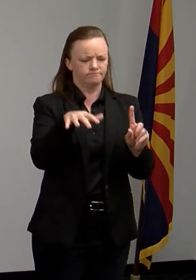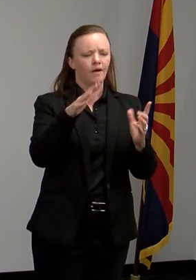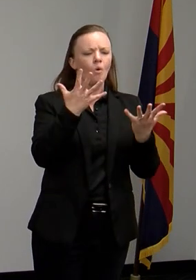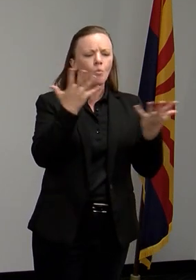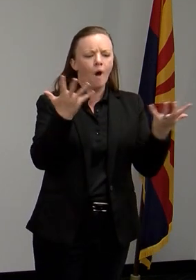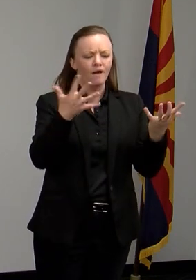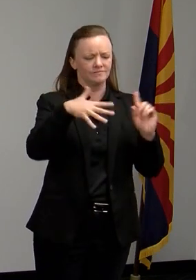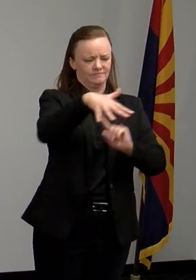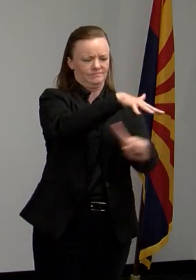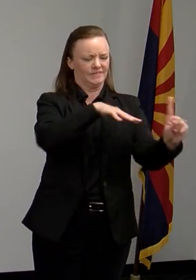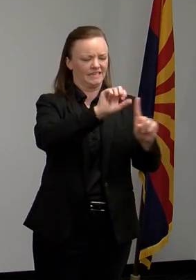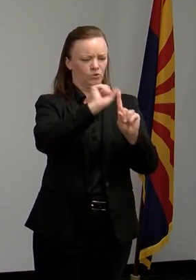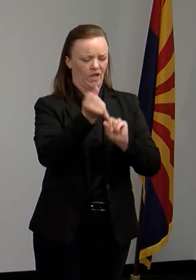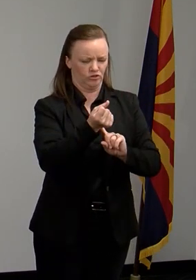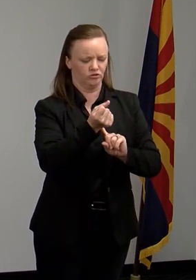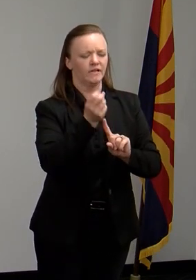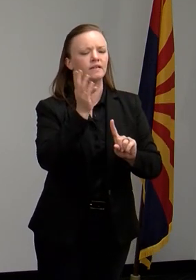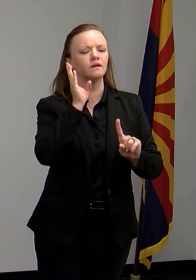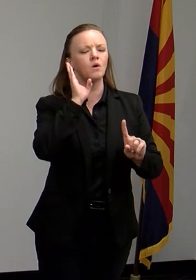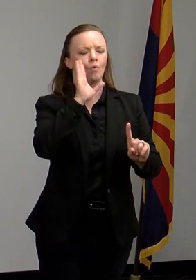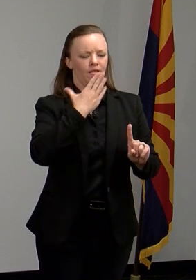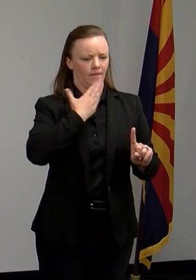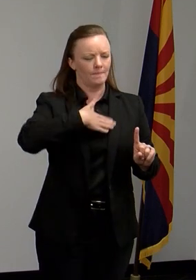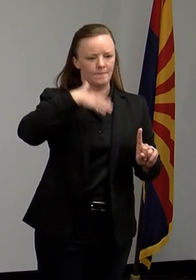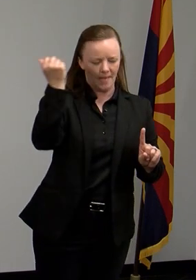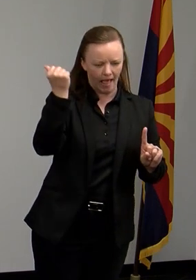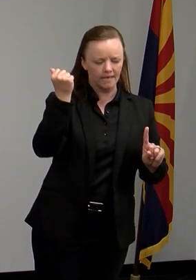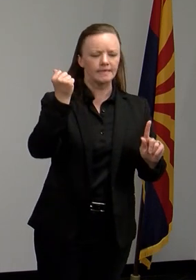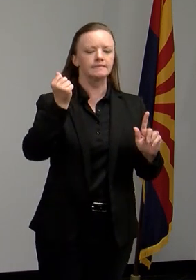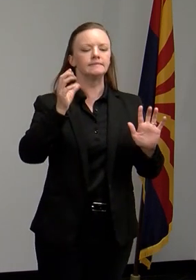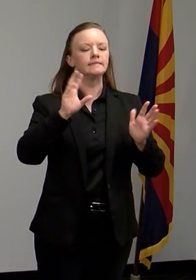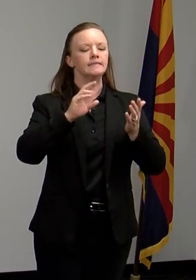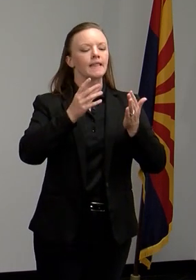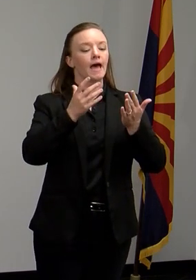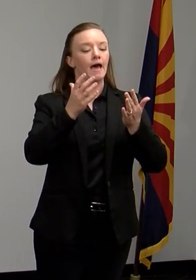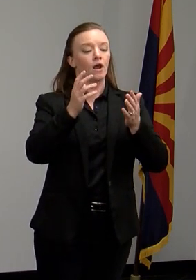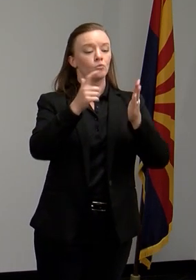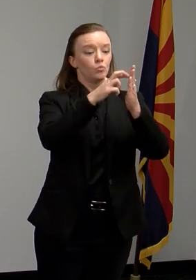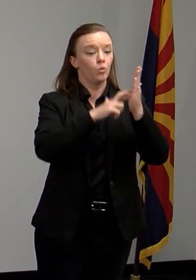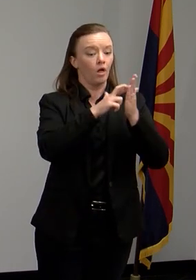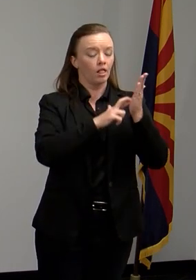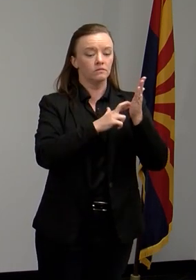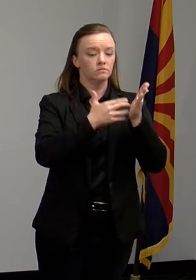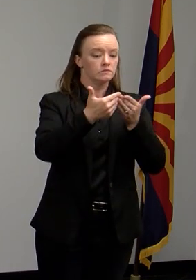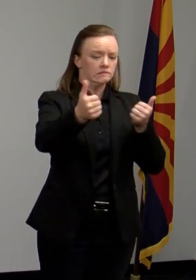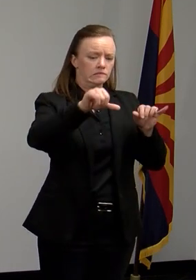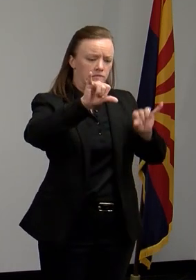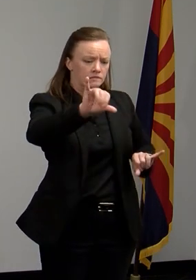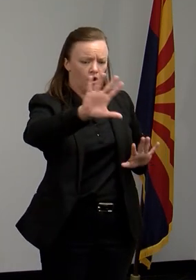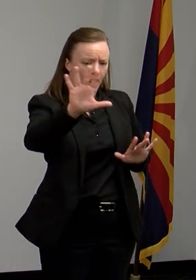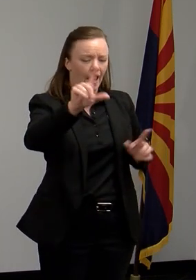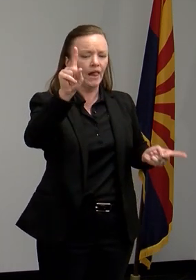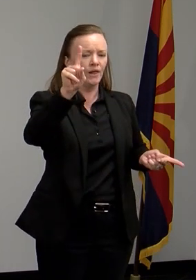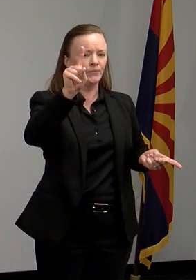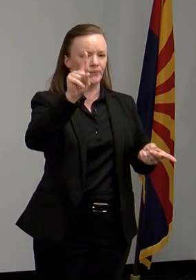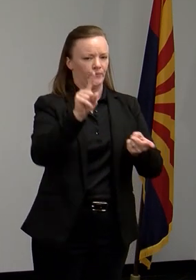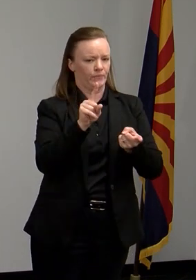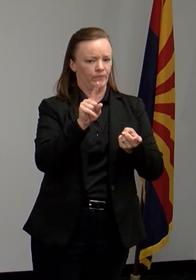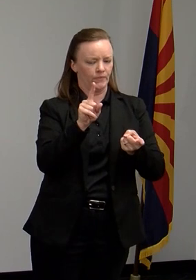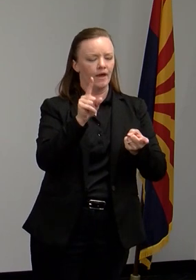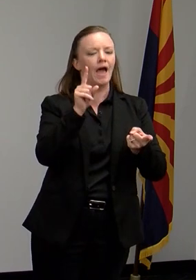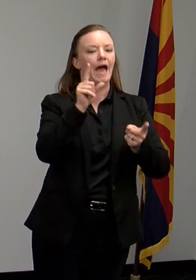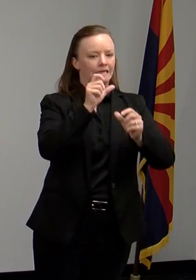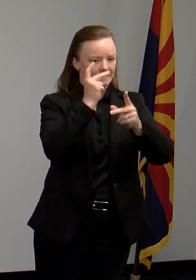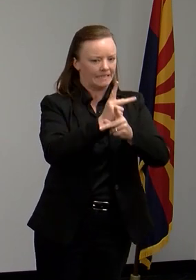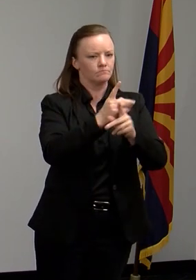to begin to relax social distancing and open up businesses and operations safely. And we know that among the